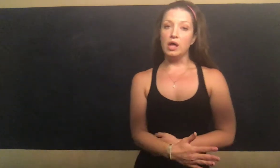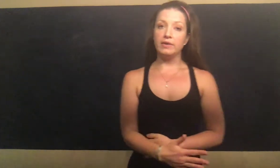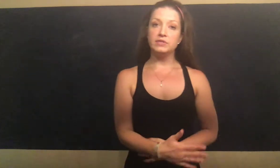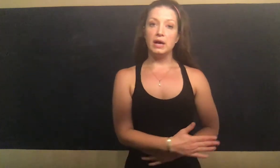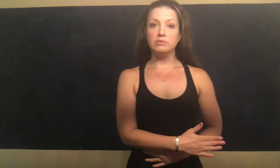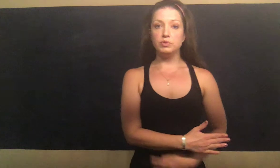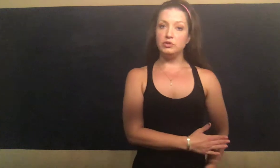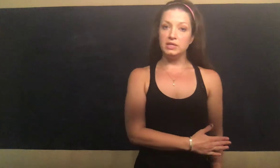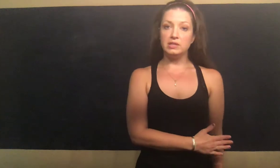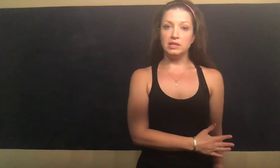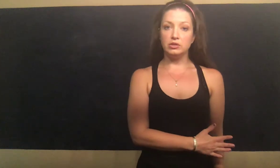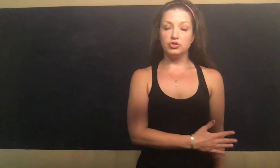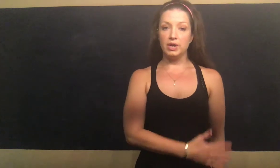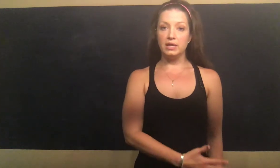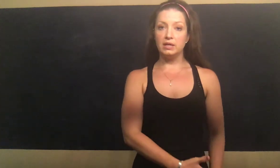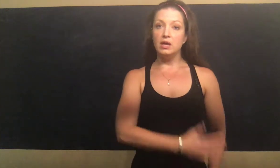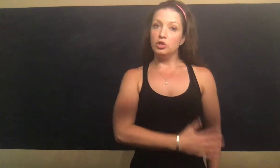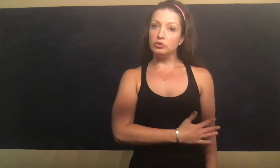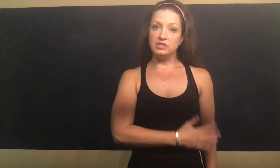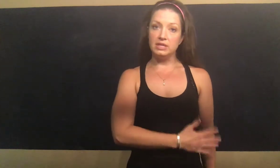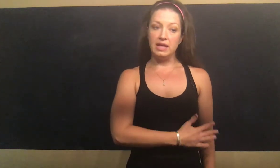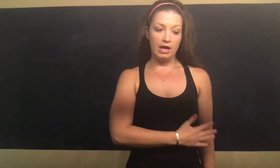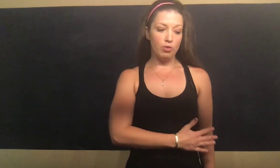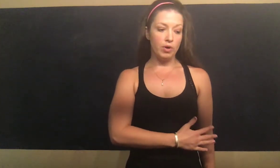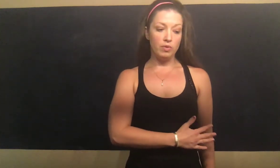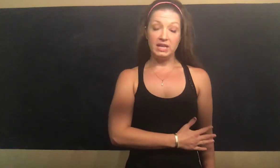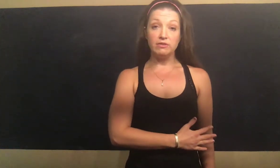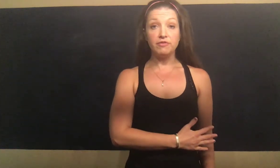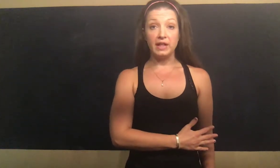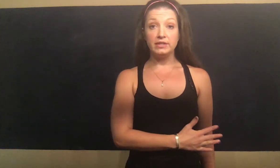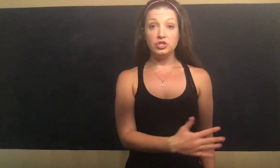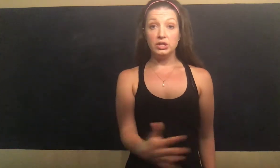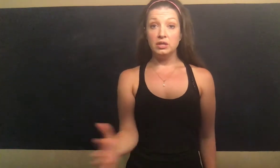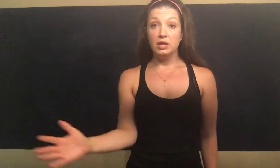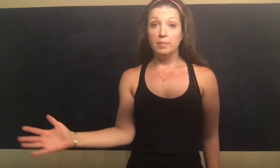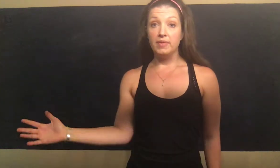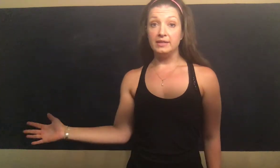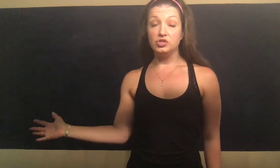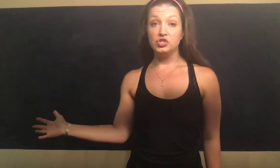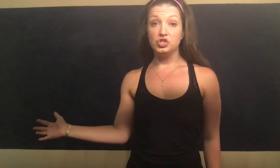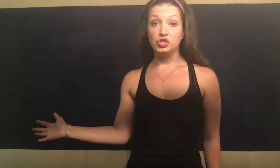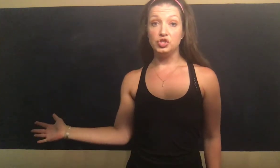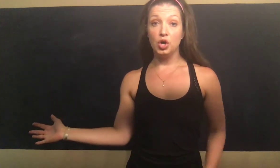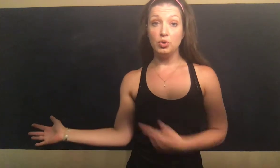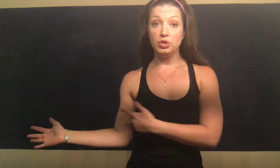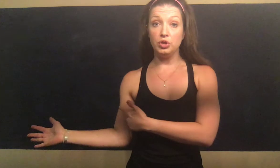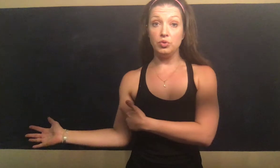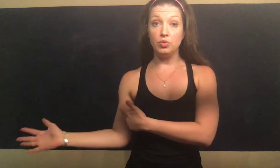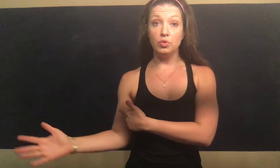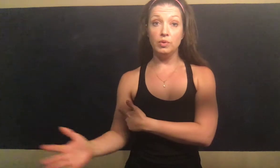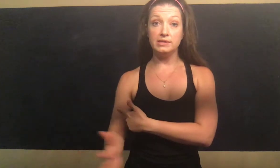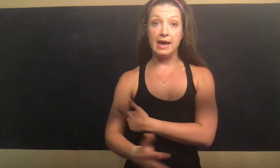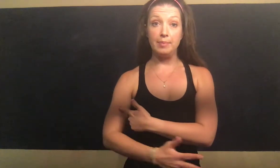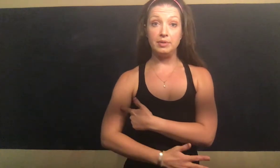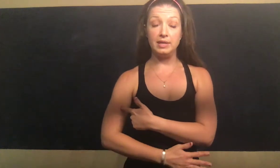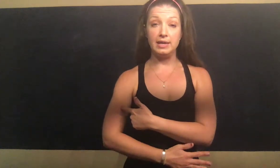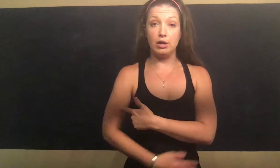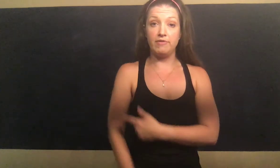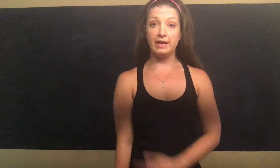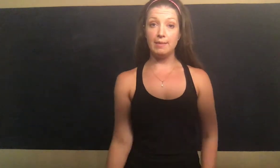lot of times when you see this illustrated, you'll see the elbow inflection, but that's just to show you what's happening here. If I kept